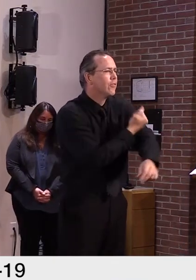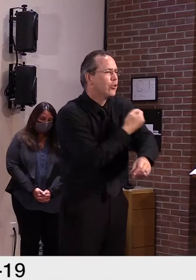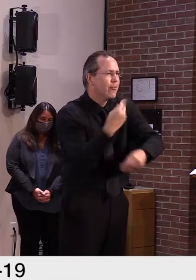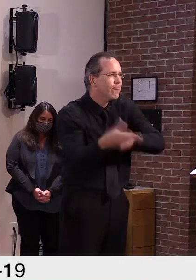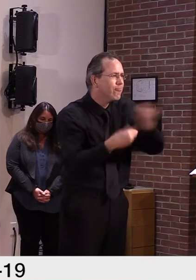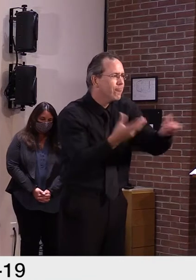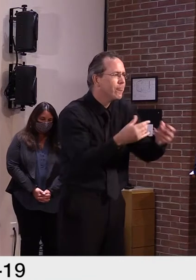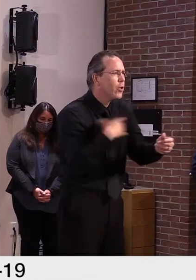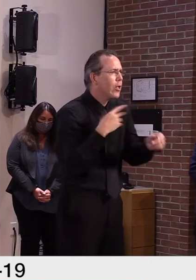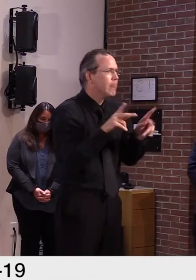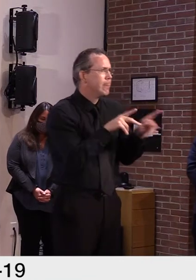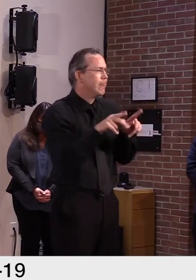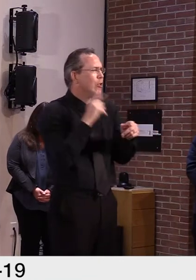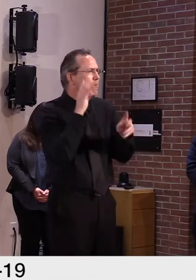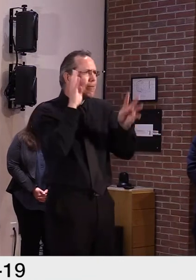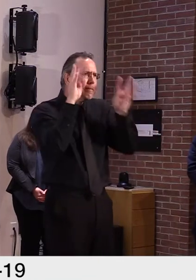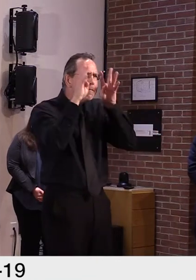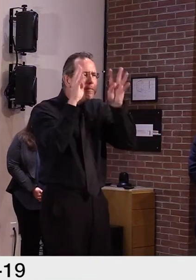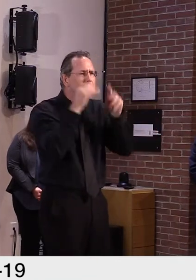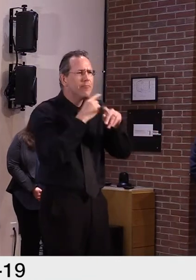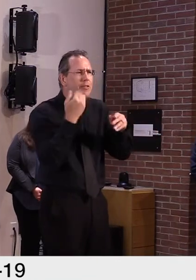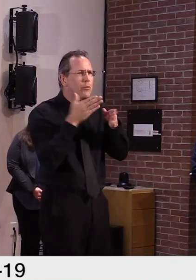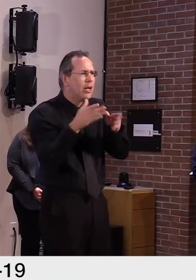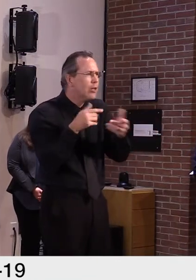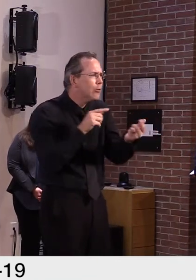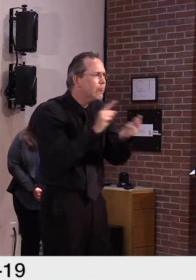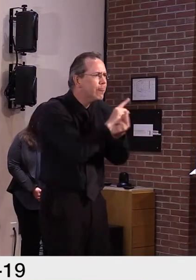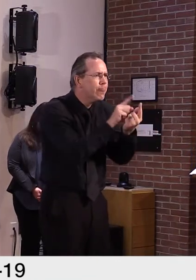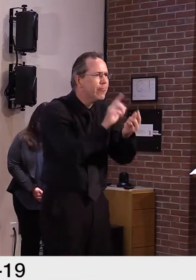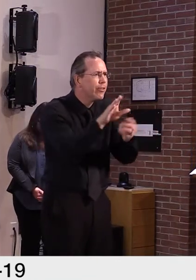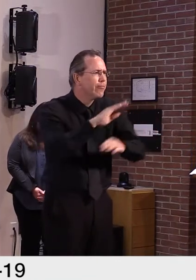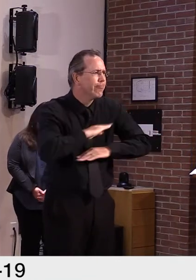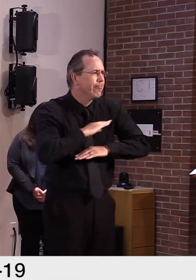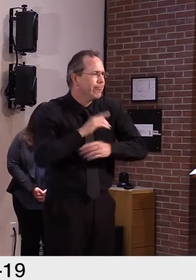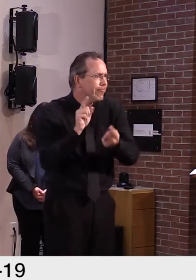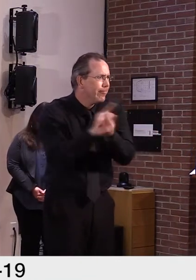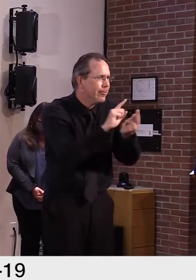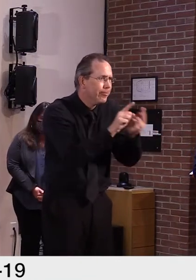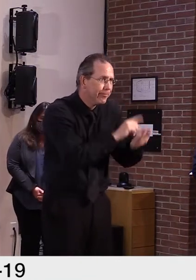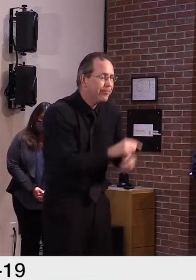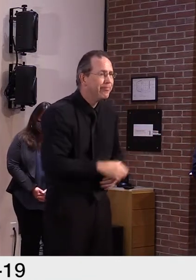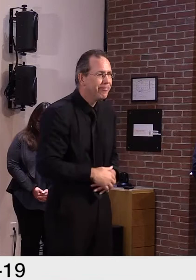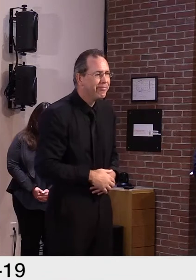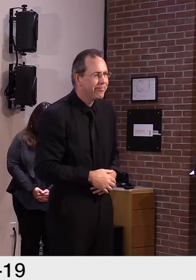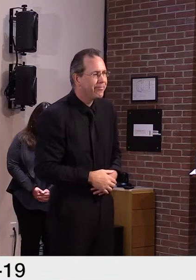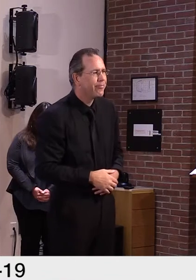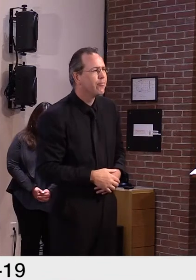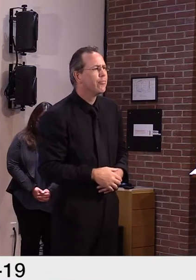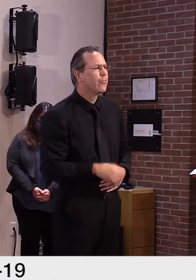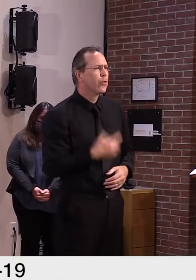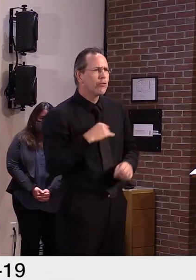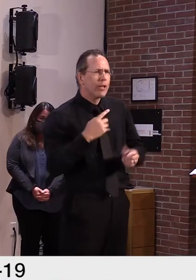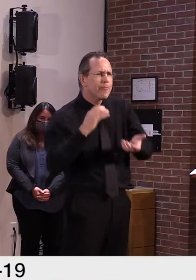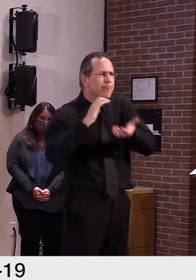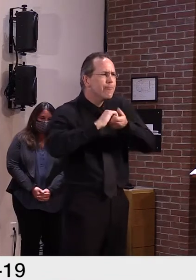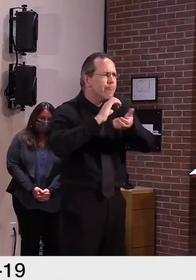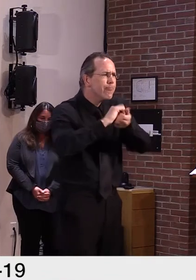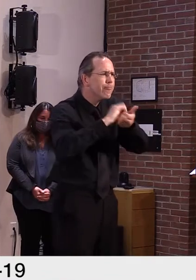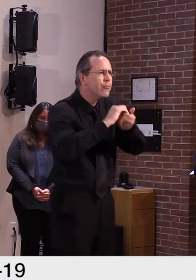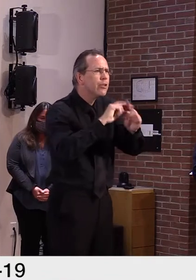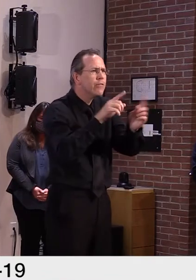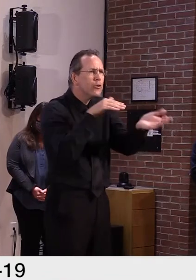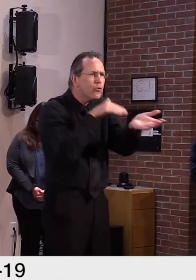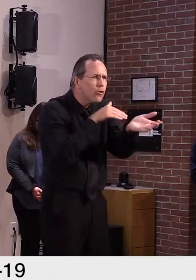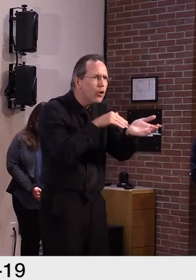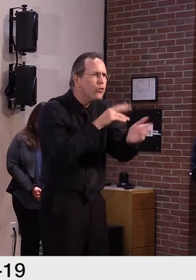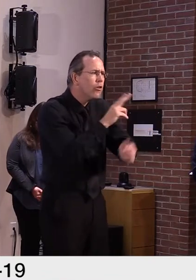And, you know, we've partnered with many, many aspects of the healthcare system. The ideas I've given you are the